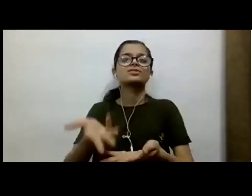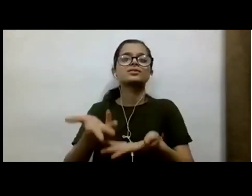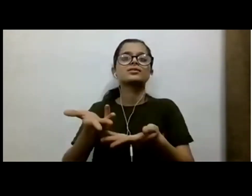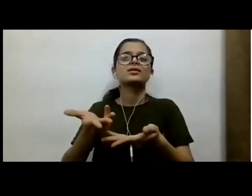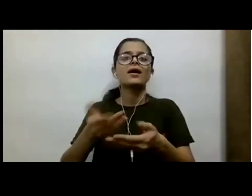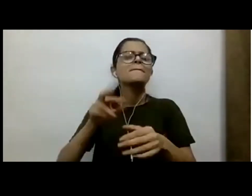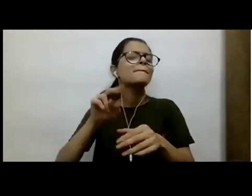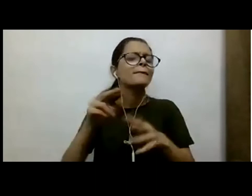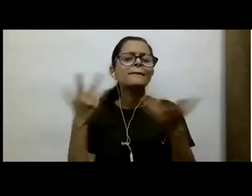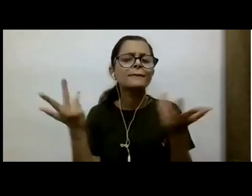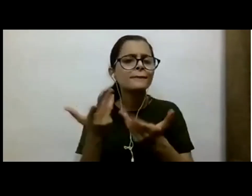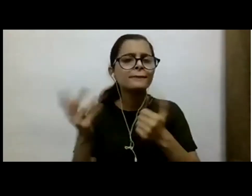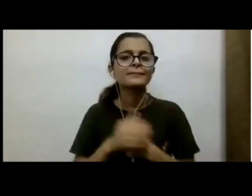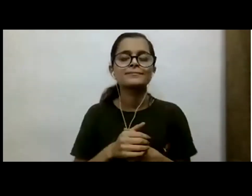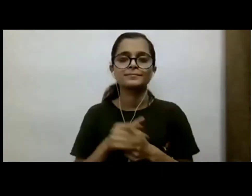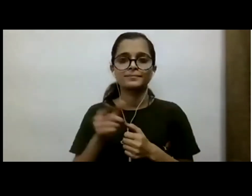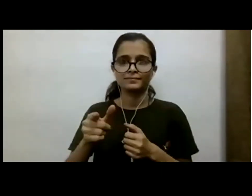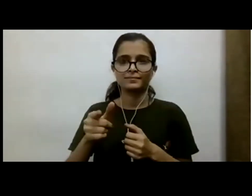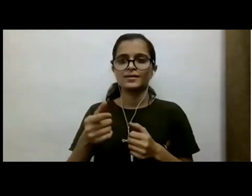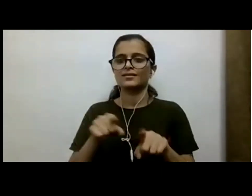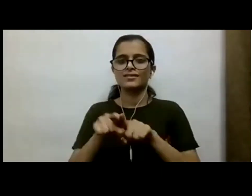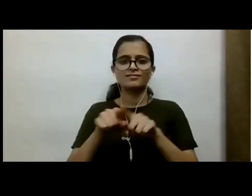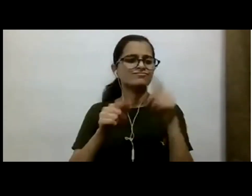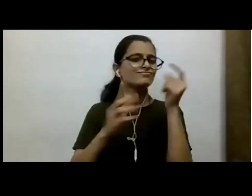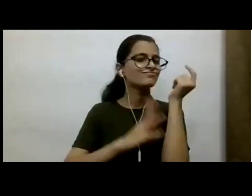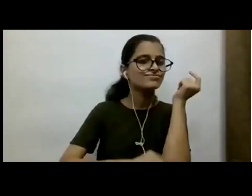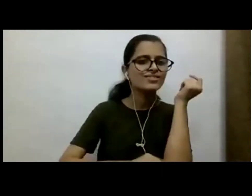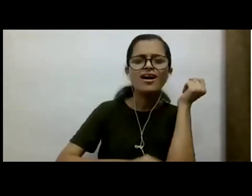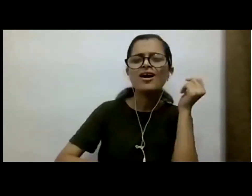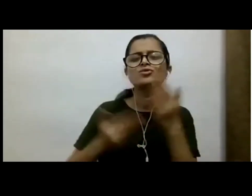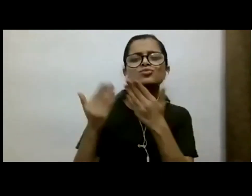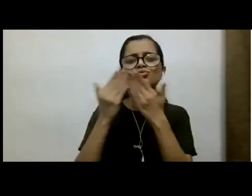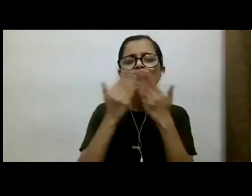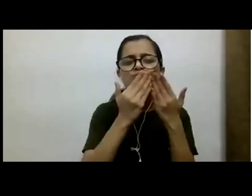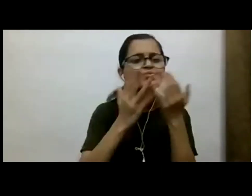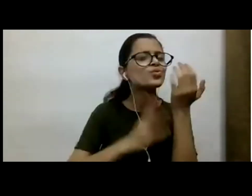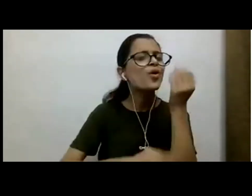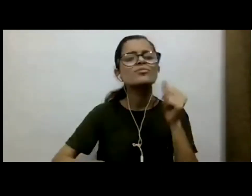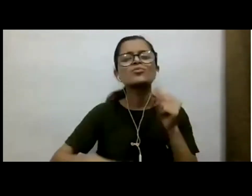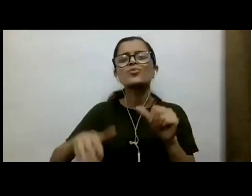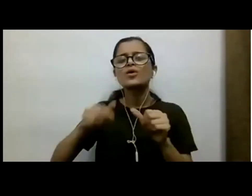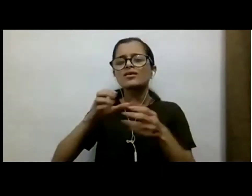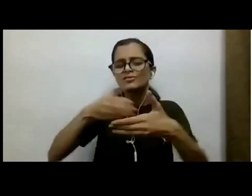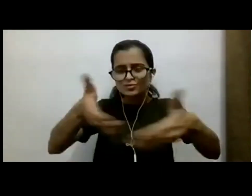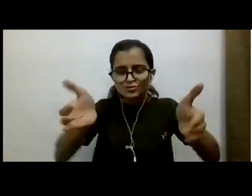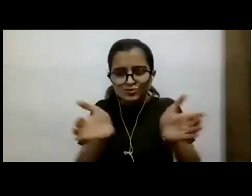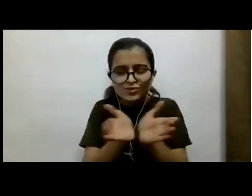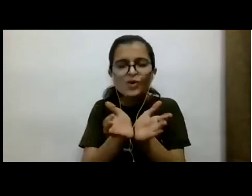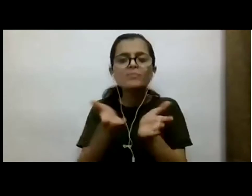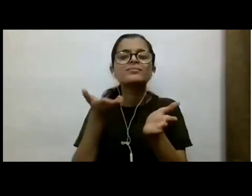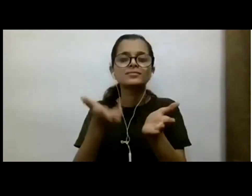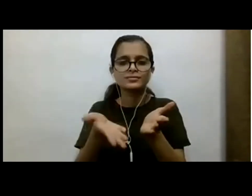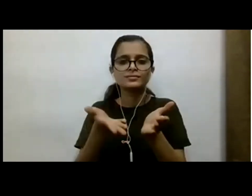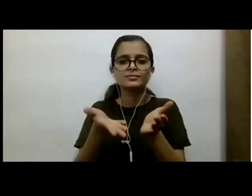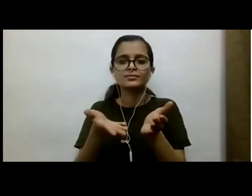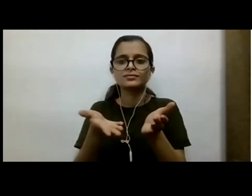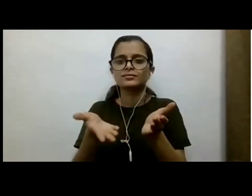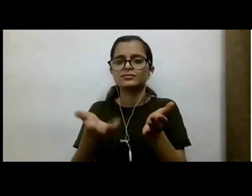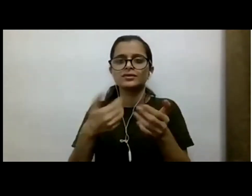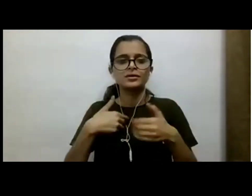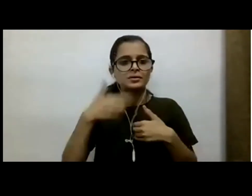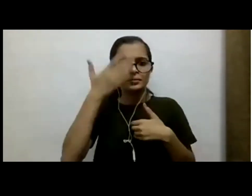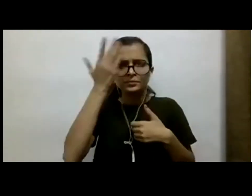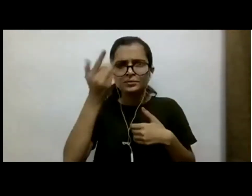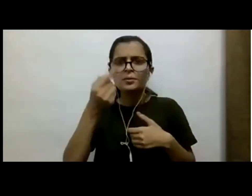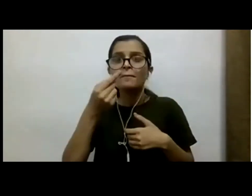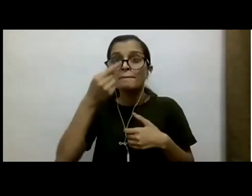And coming from the low-income schools and low-income communities, one, I mean, there is a saying in Marathi, I do not know how many of